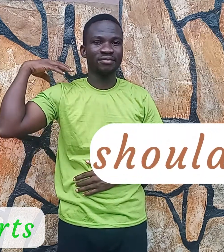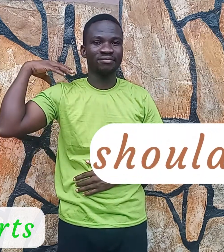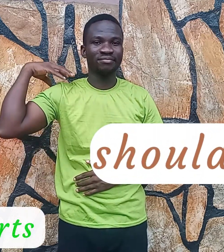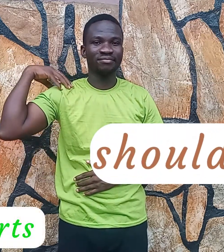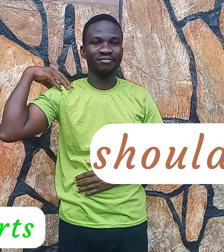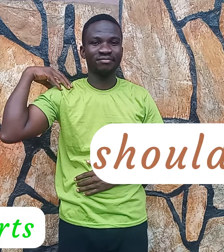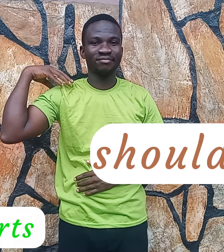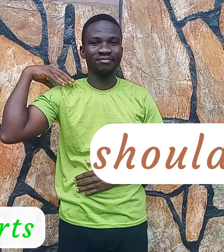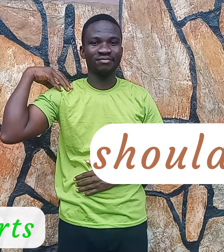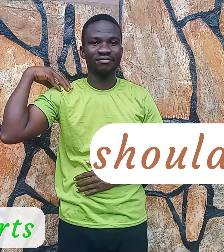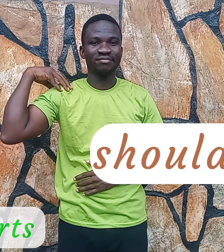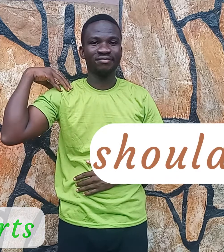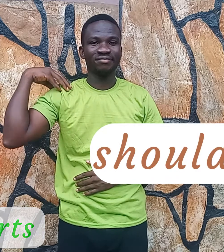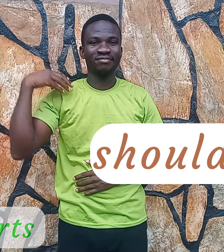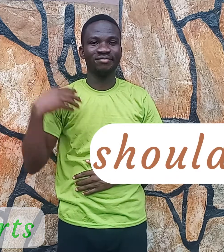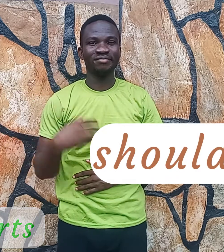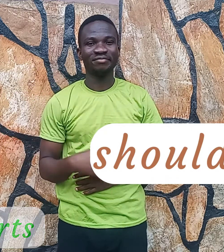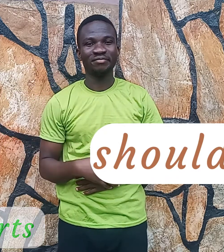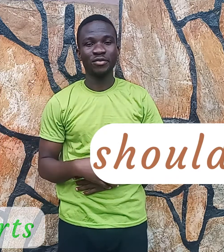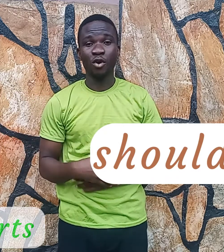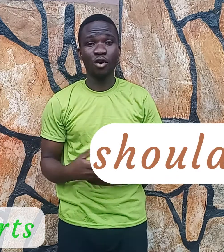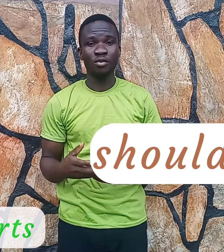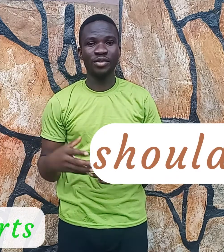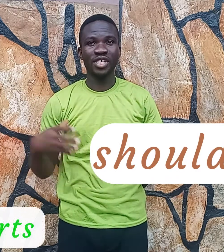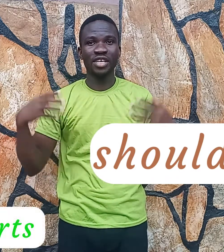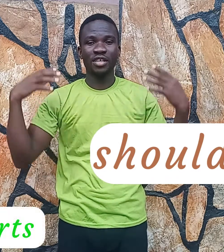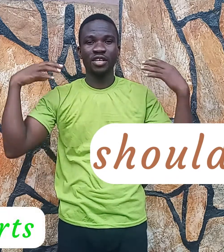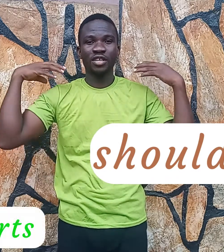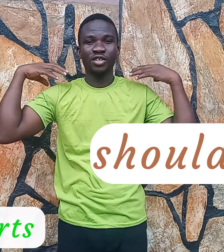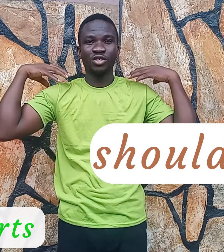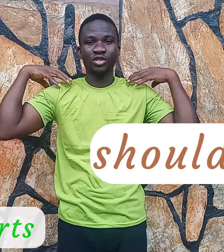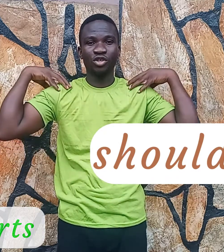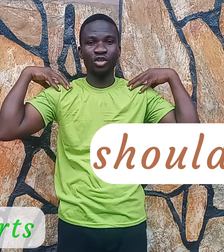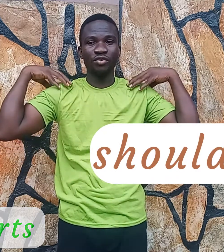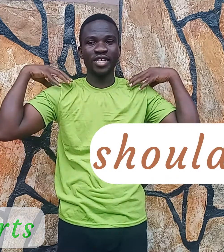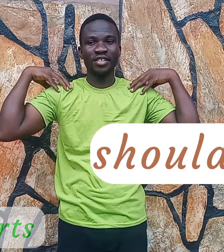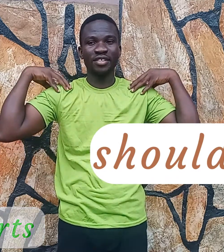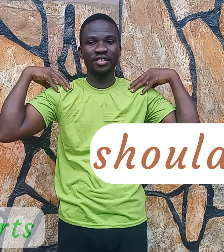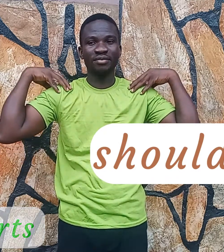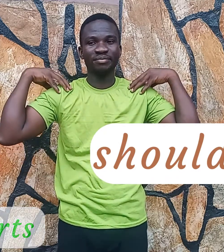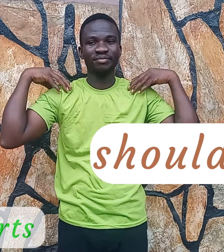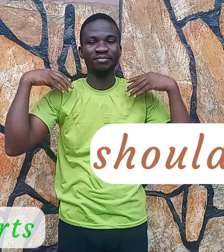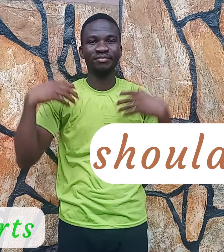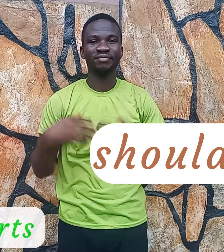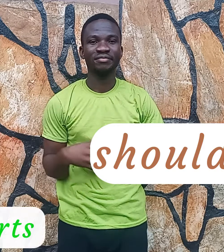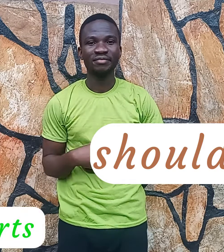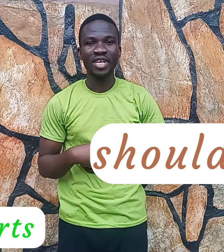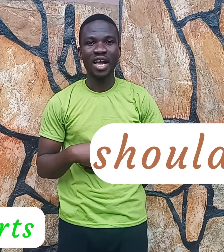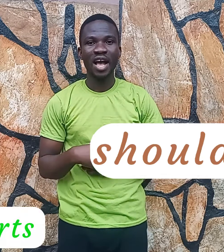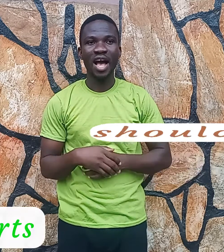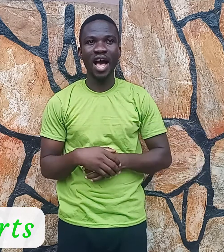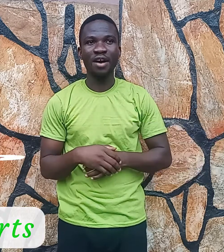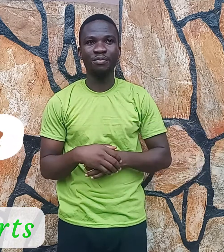Shoulder. Shoulder. you see? Shoulders. Arm.